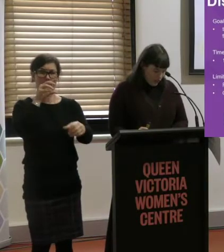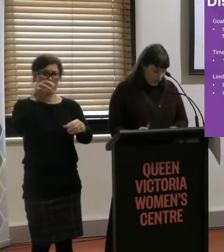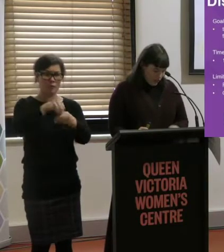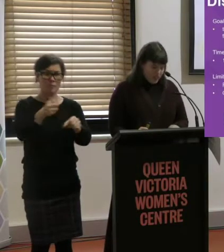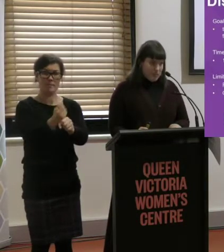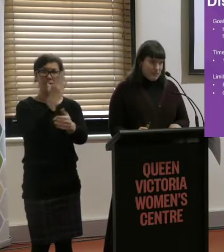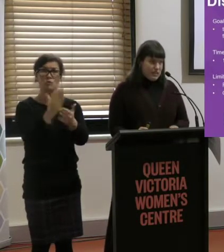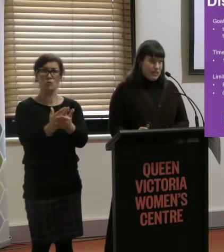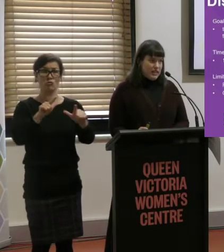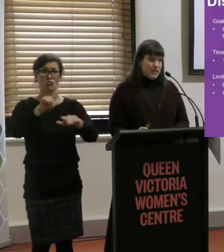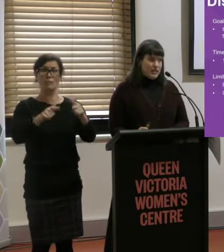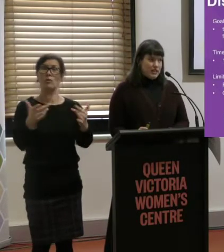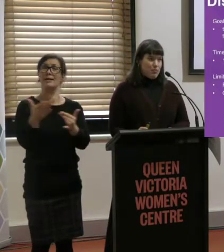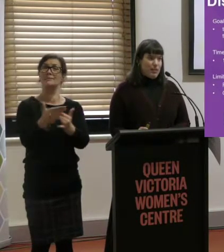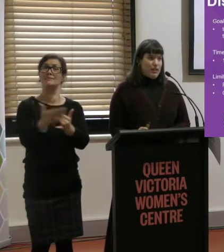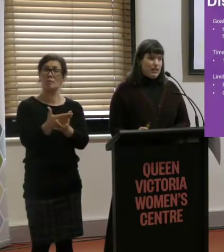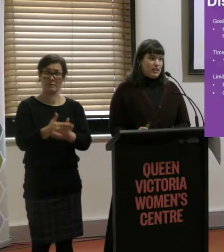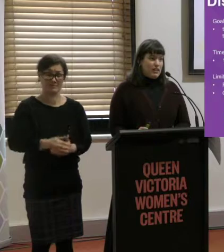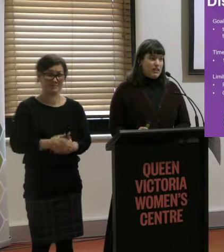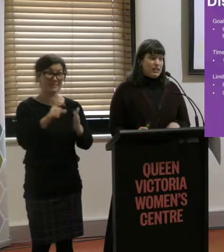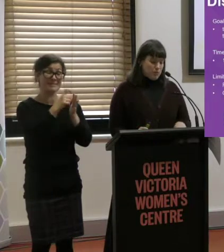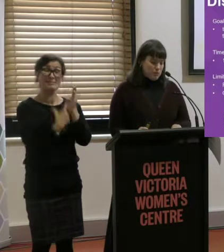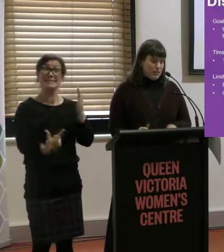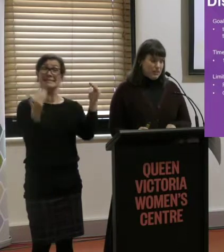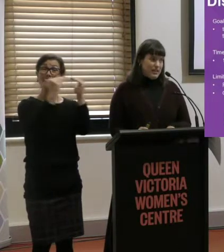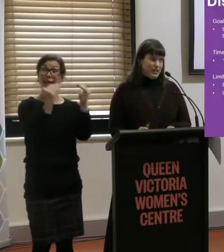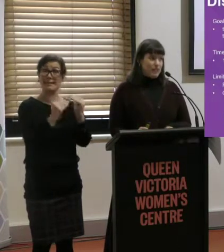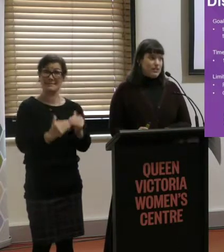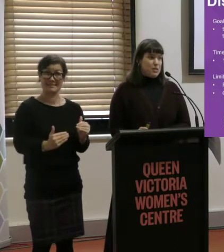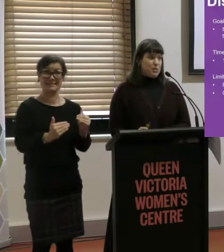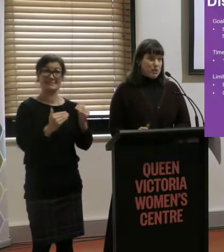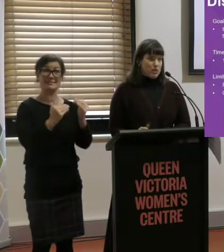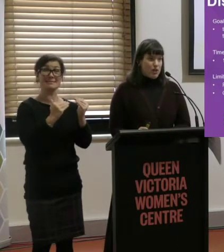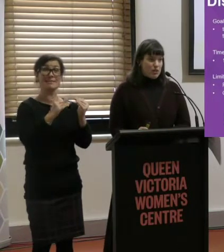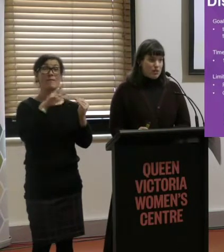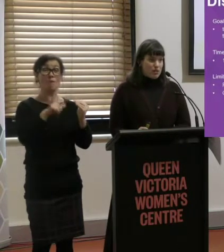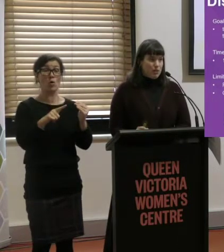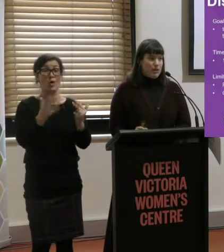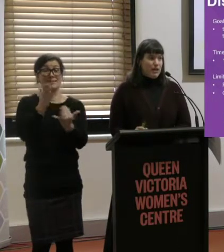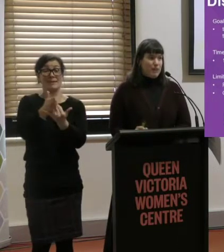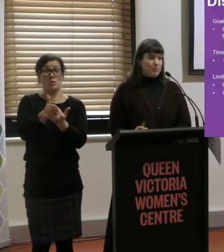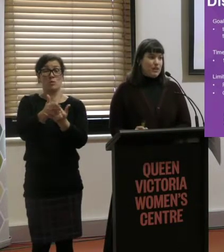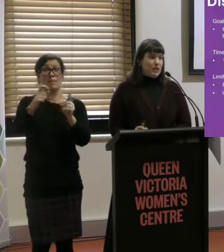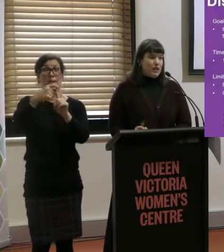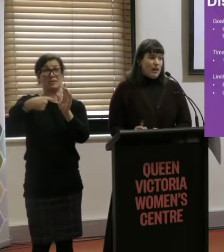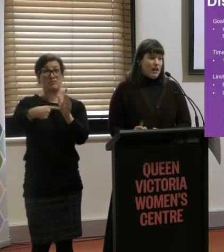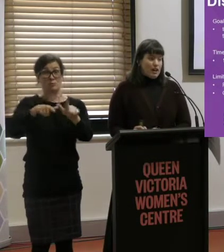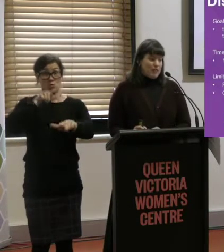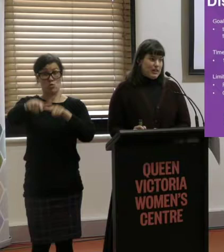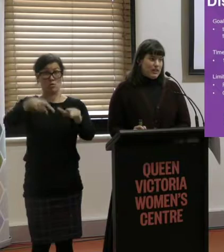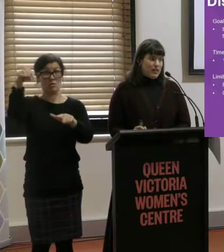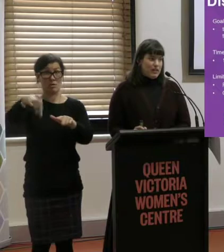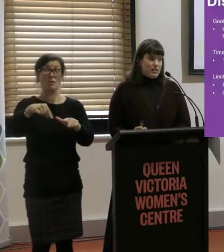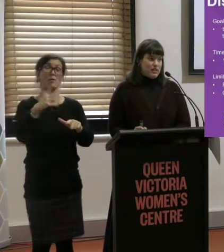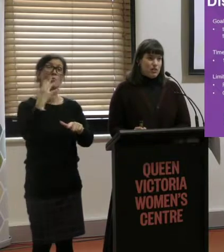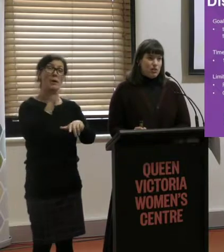the disability standards were created in... The disability standards for accessible public transport were... came